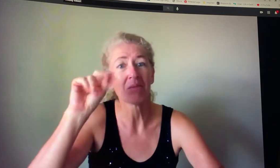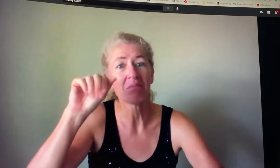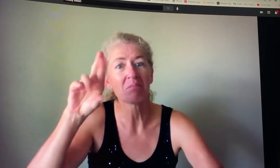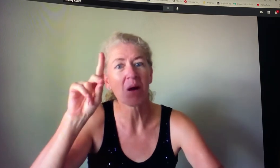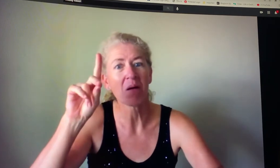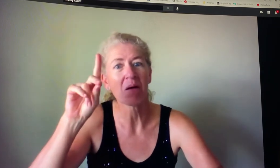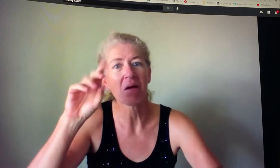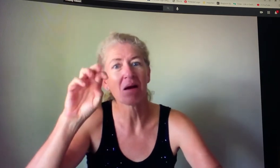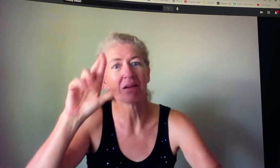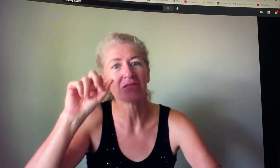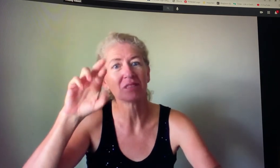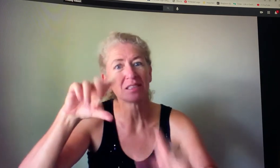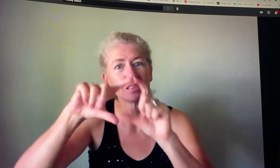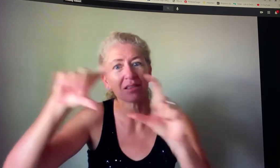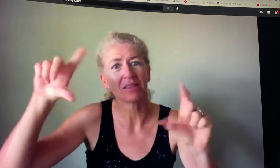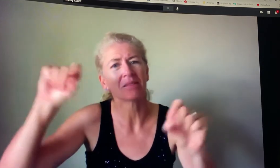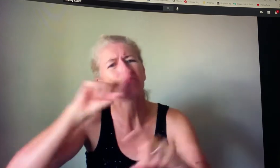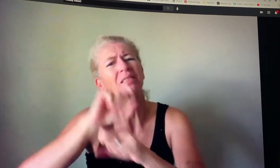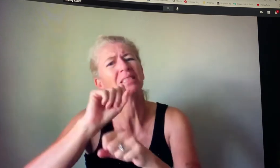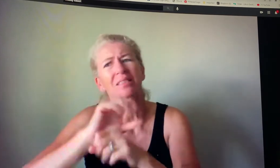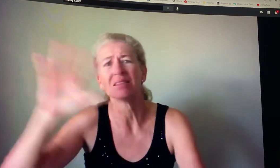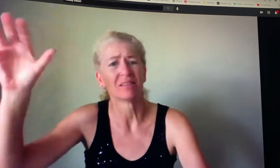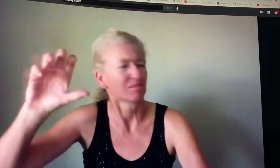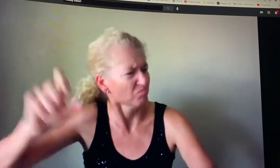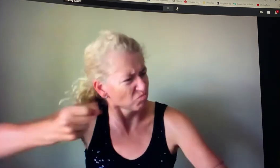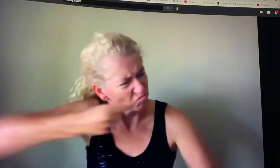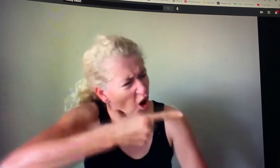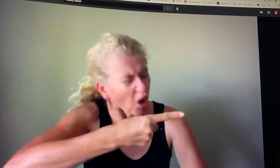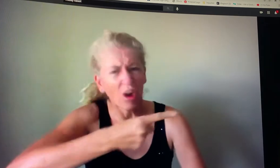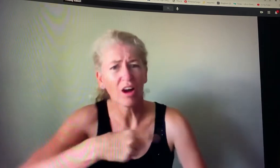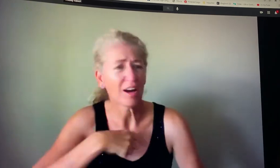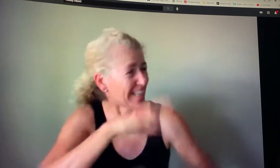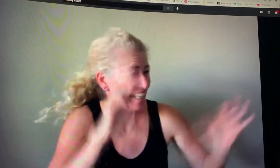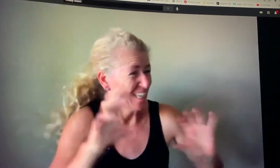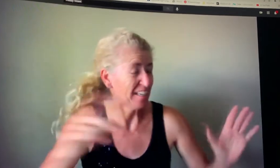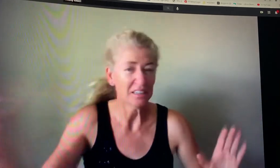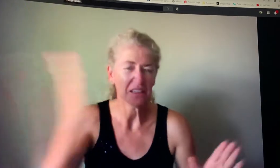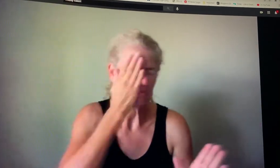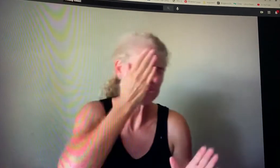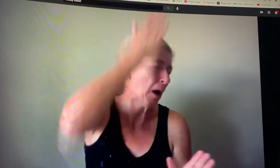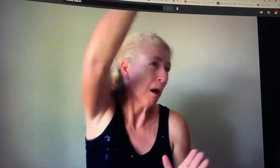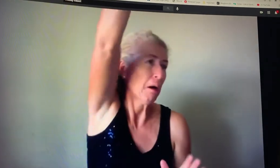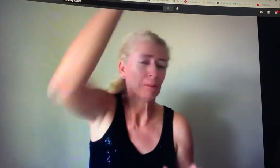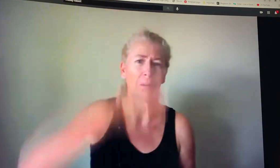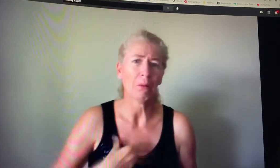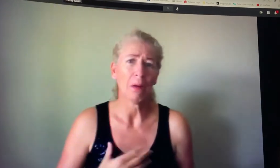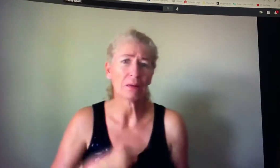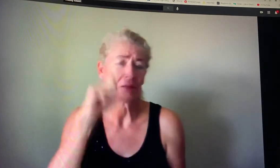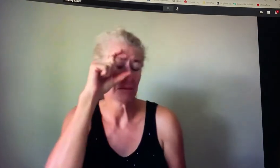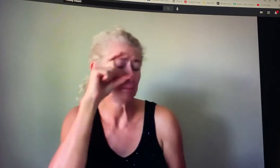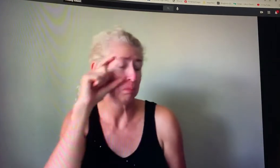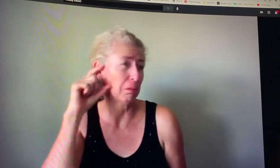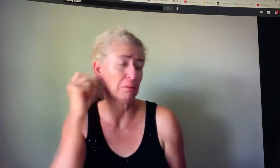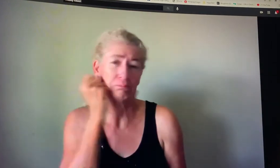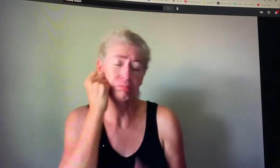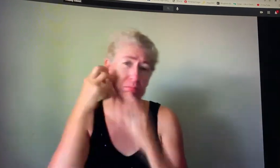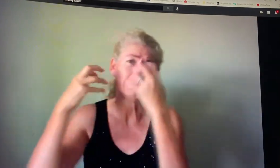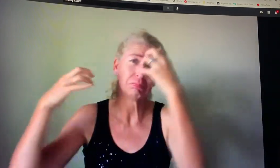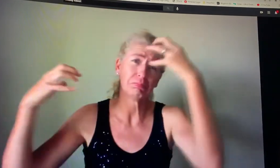stop all of our chattering but we didn't listen we so one time he got so mad he um he had